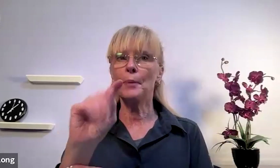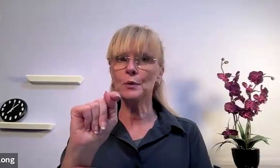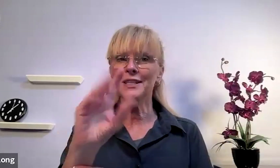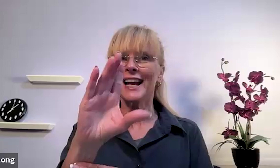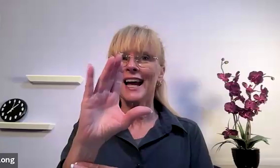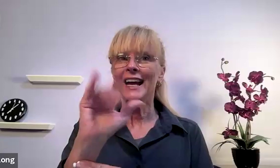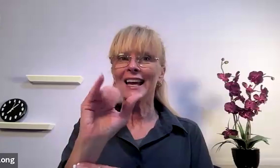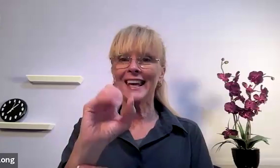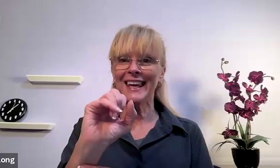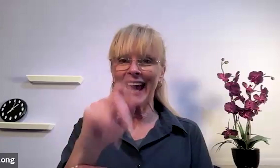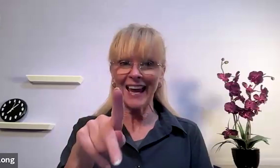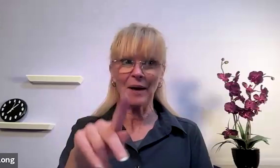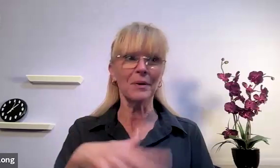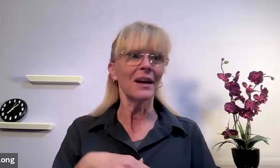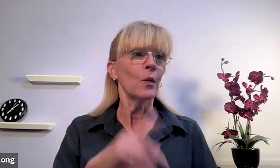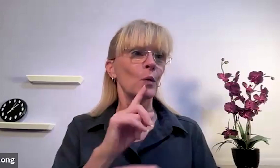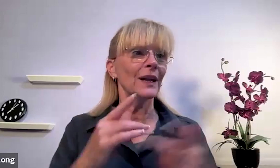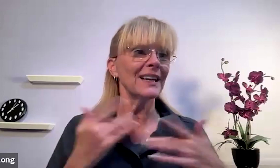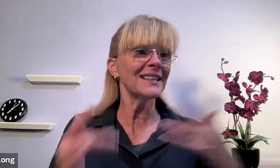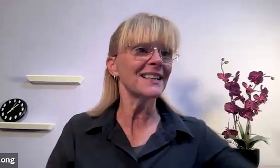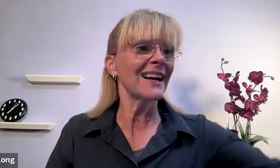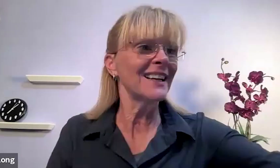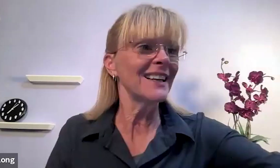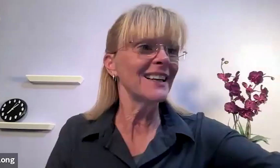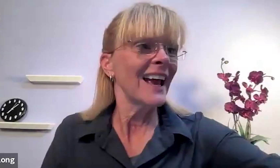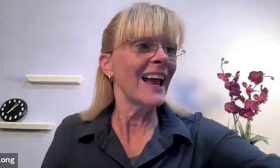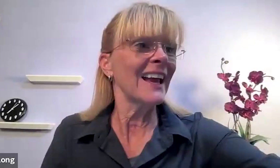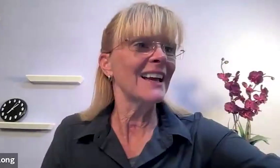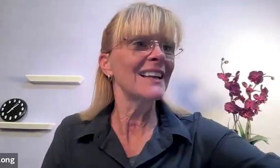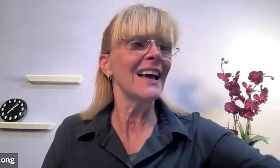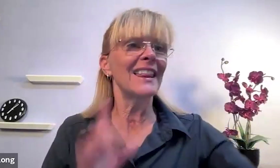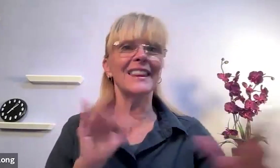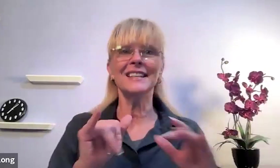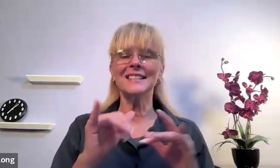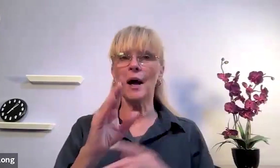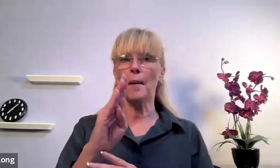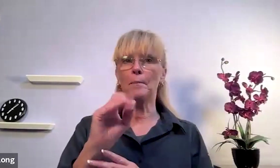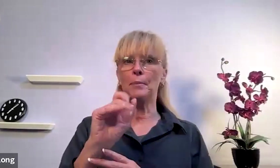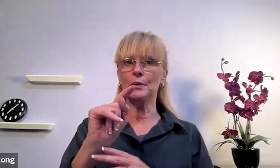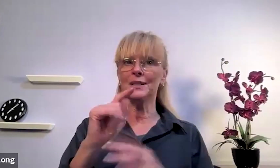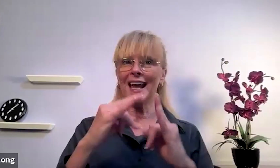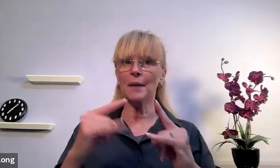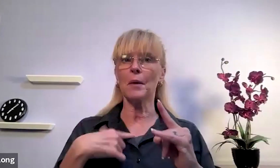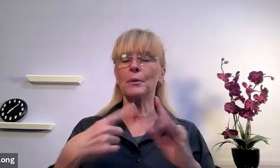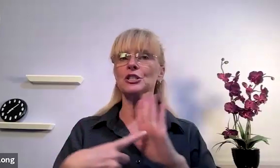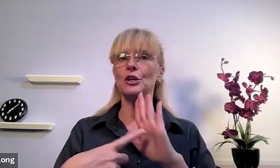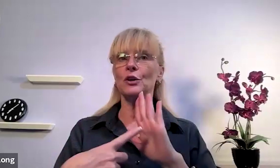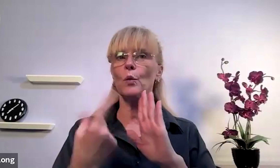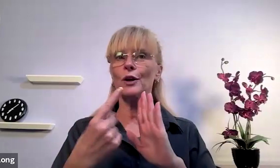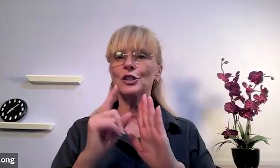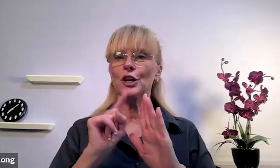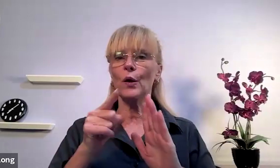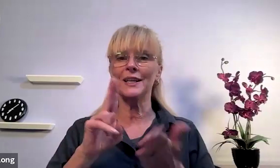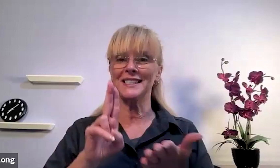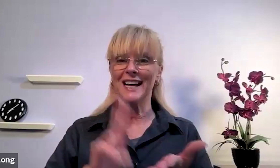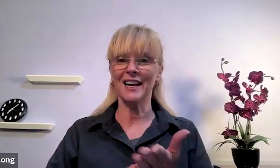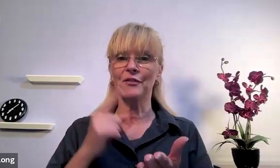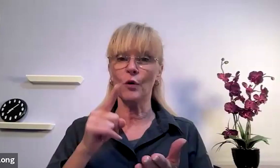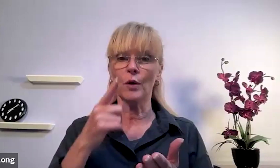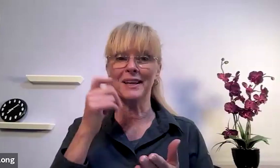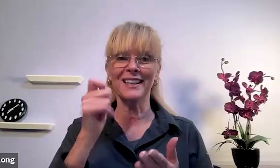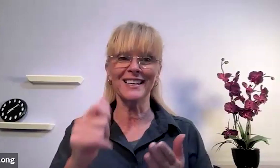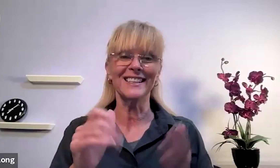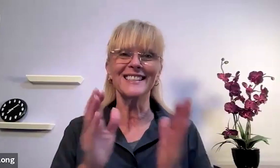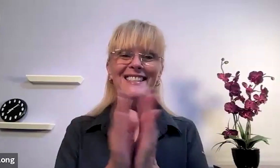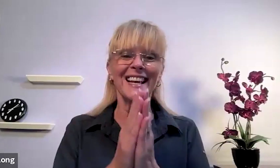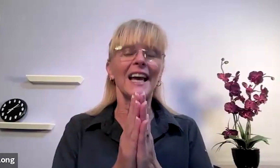Boot Camp. Really excited and this boot camp I'm going to show you where to go and sign